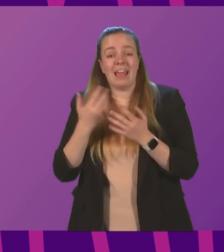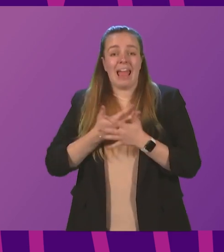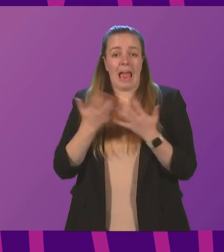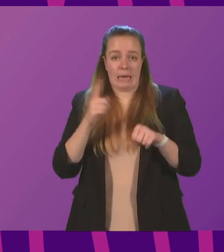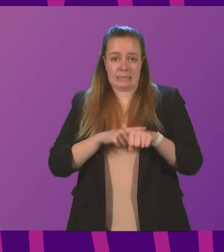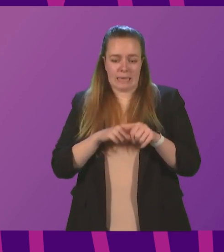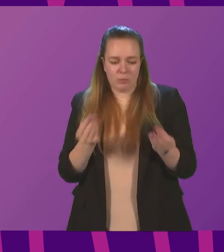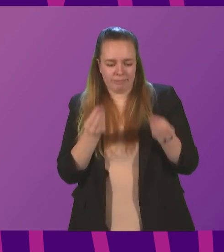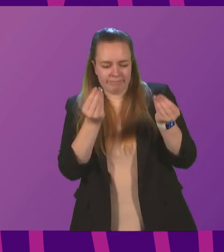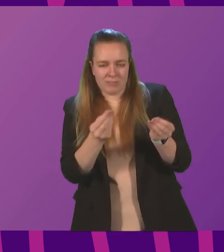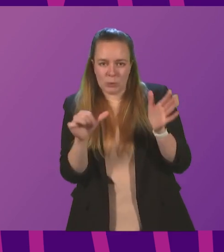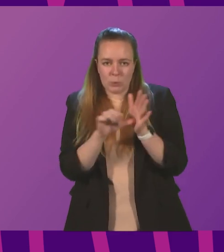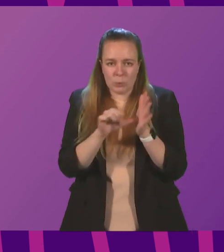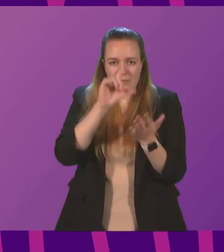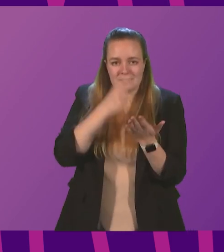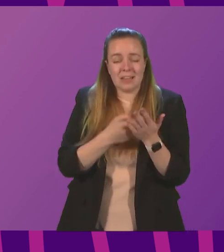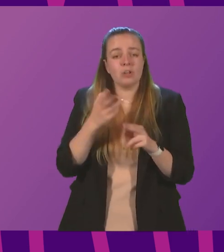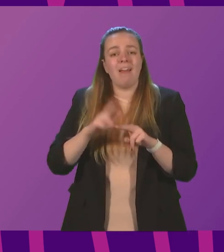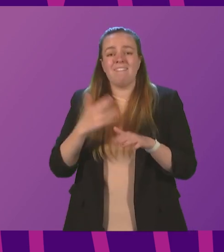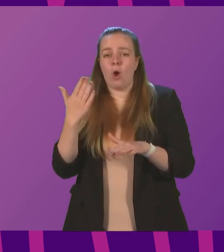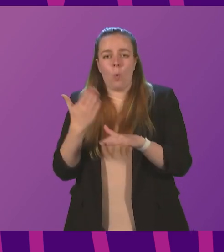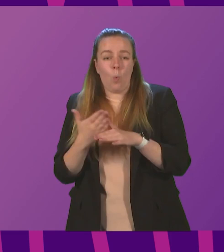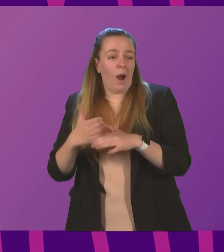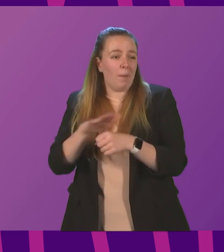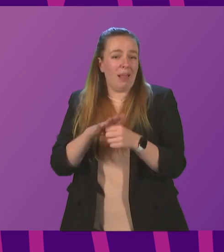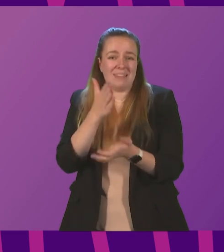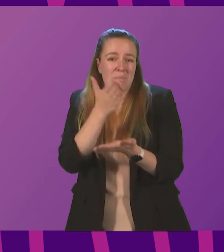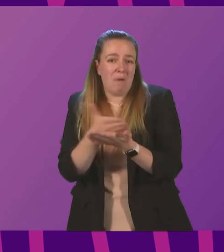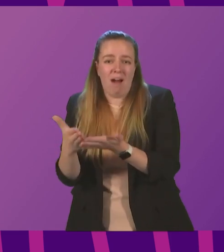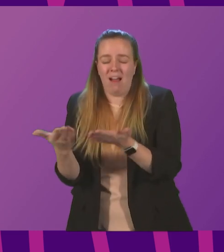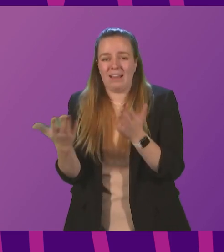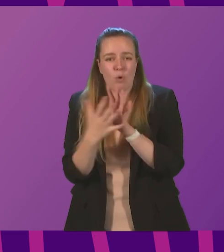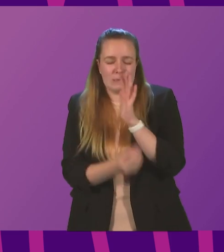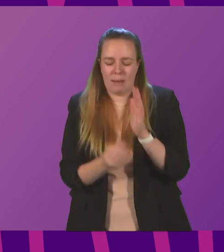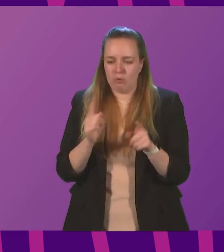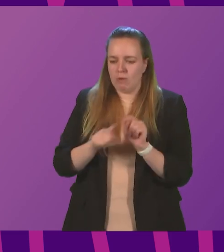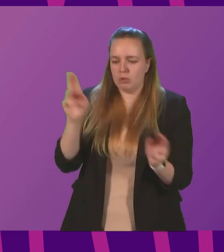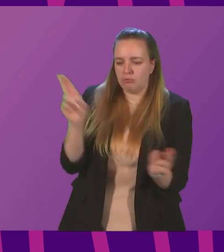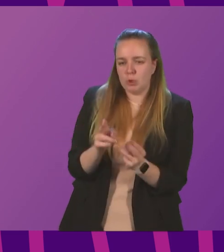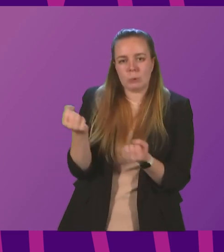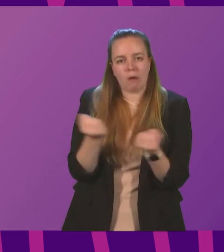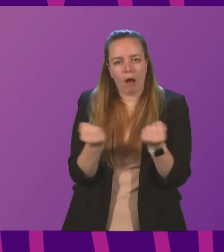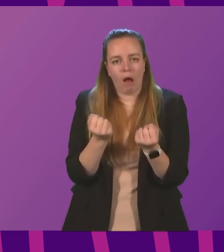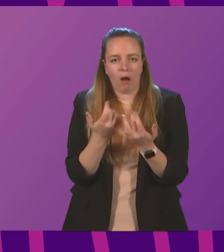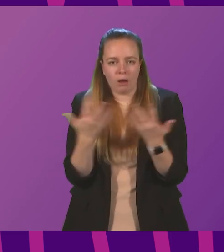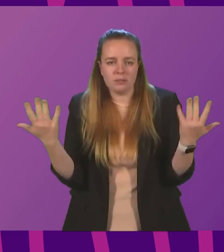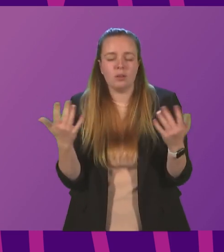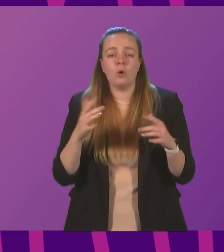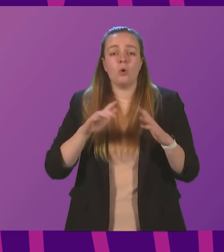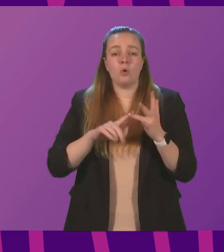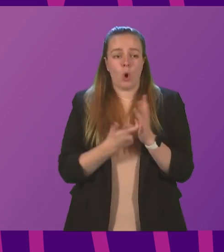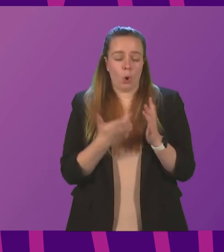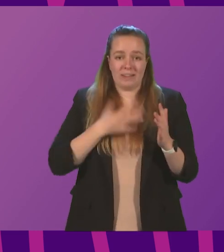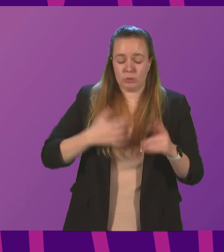with a tough decision, whether that's workplace parking, for example, to reduce the number of cars on our roads, or whether it's facing up to the need to